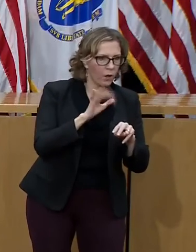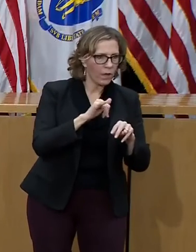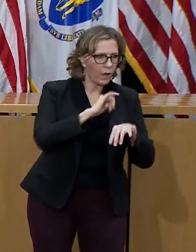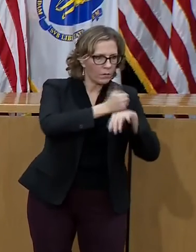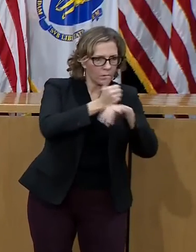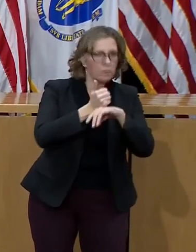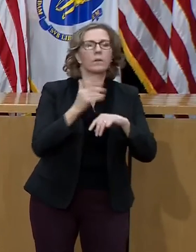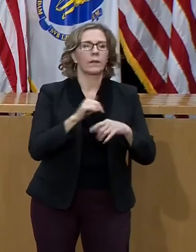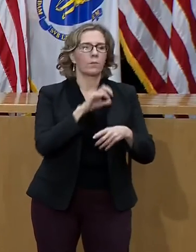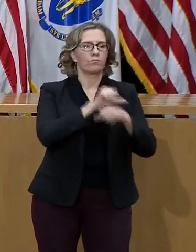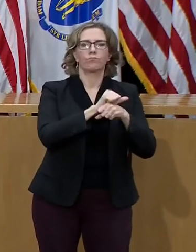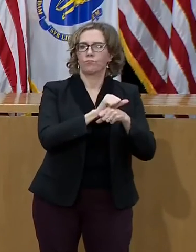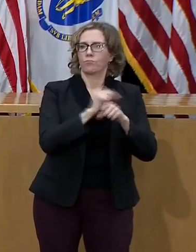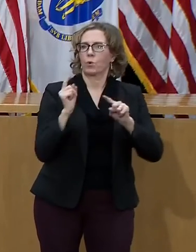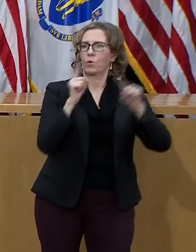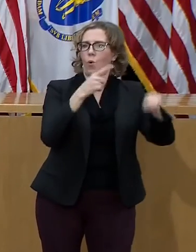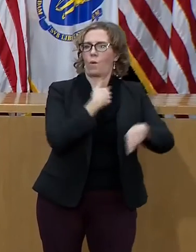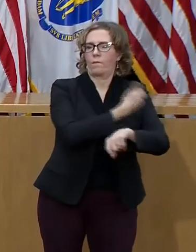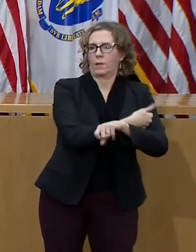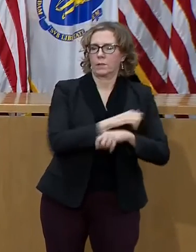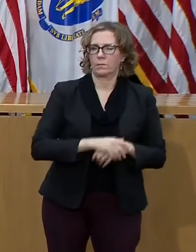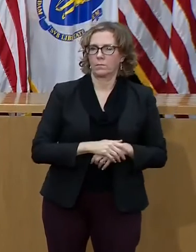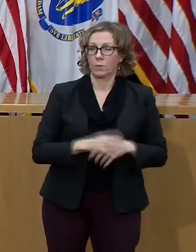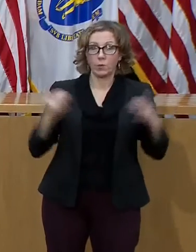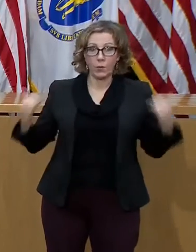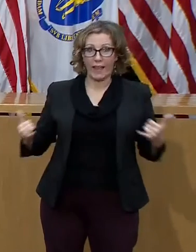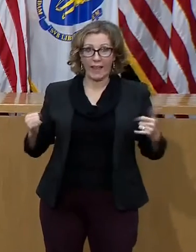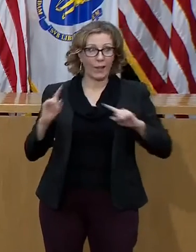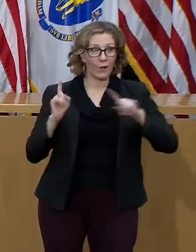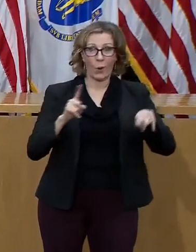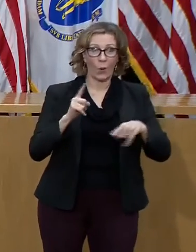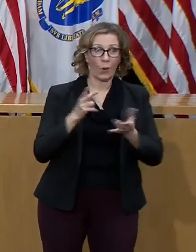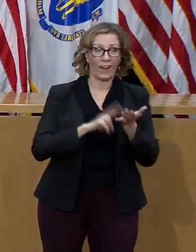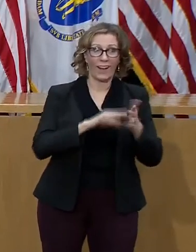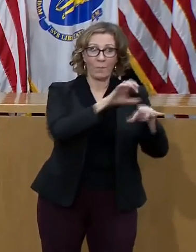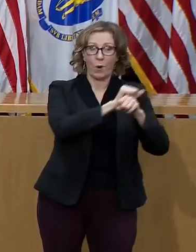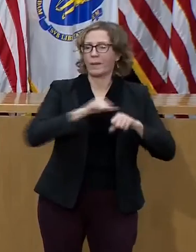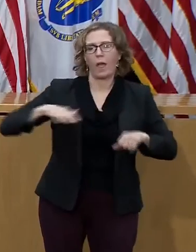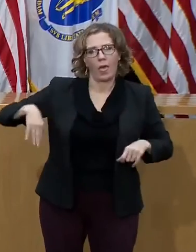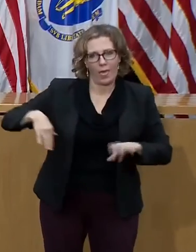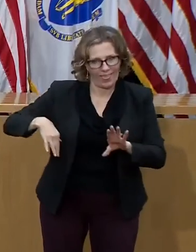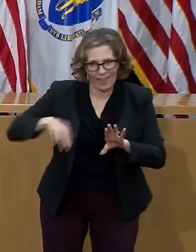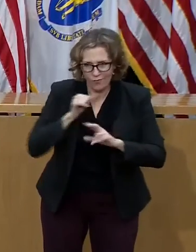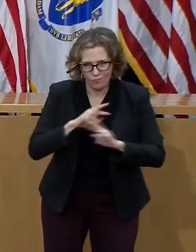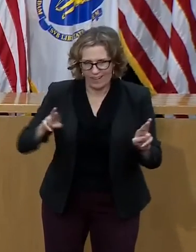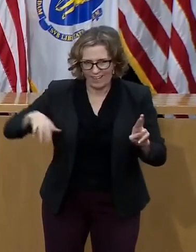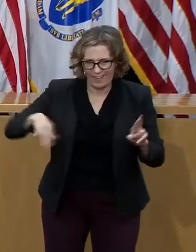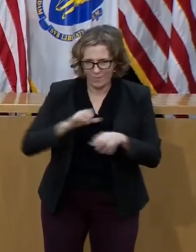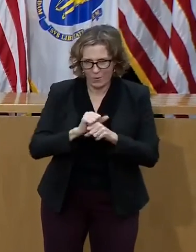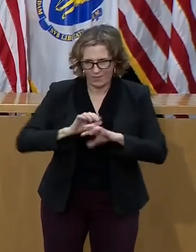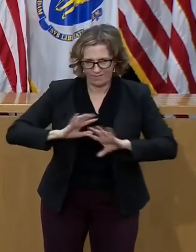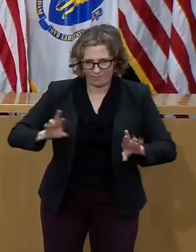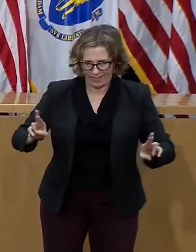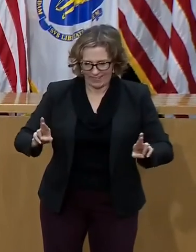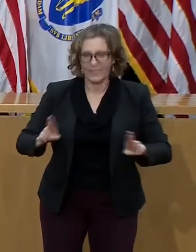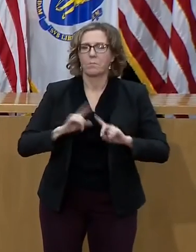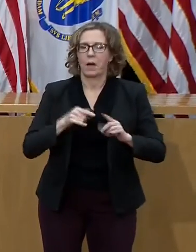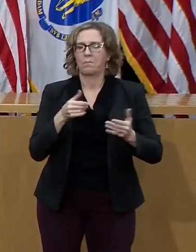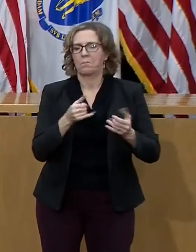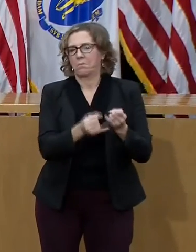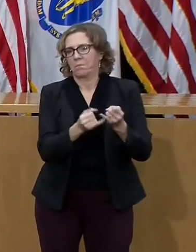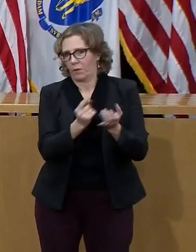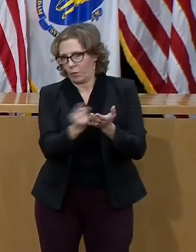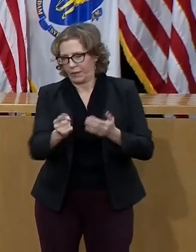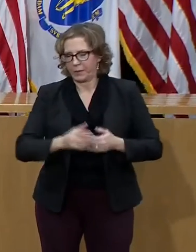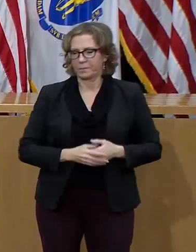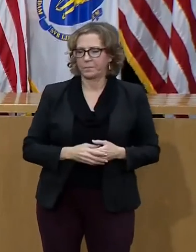To be clear, don't sign up yet. Appointments are not yet available. And then the third opportunity, the third pathway